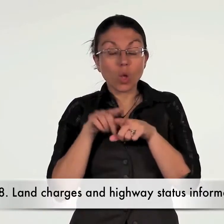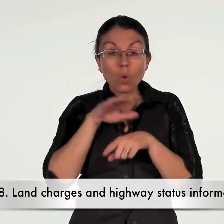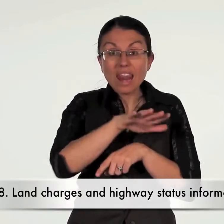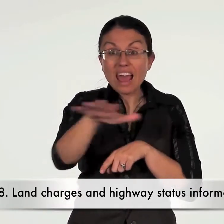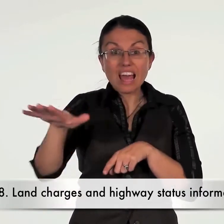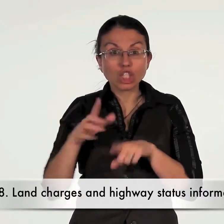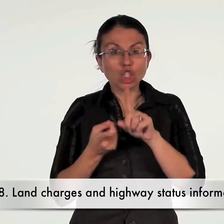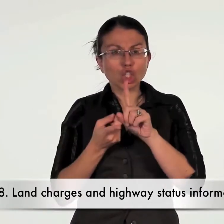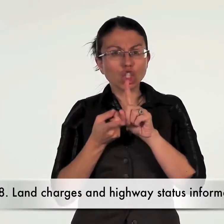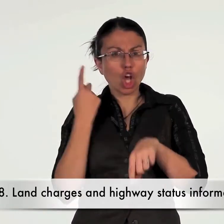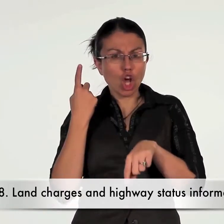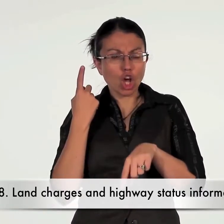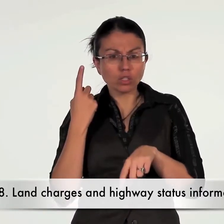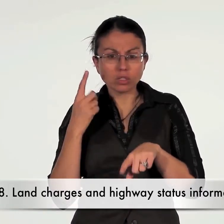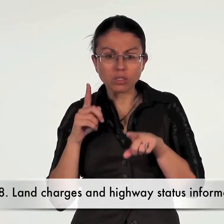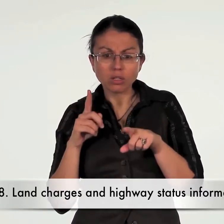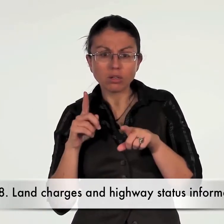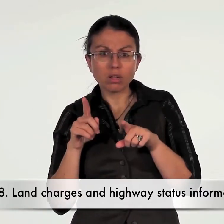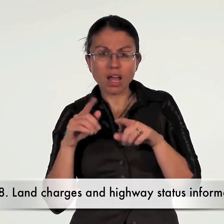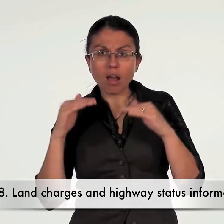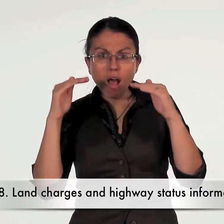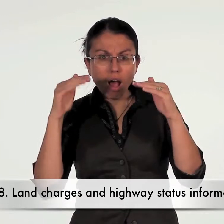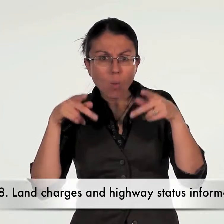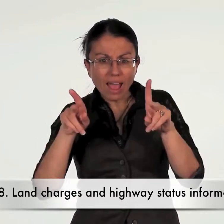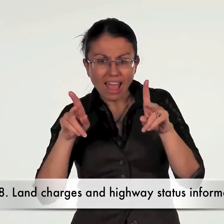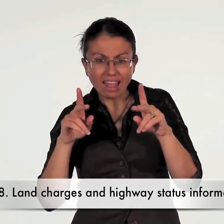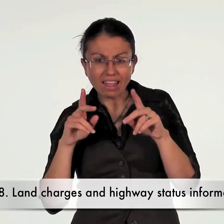land charges and highway status information